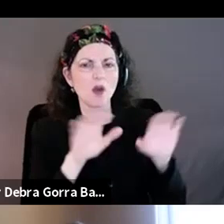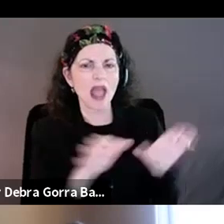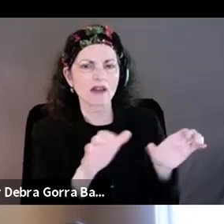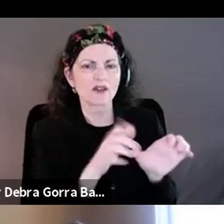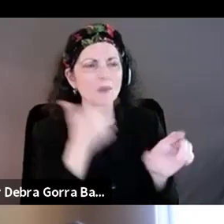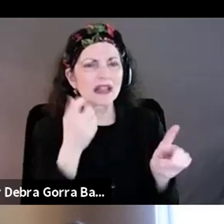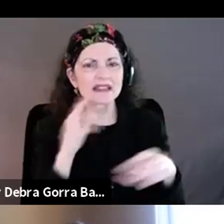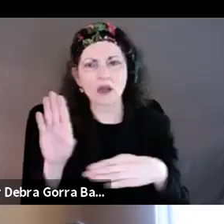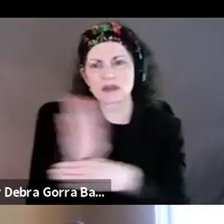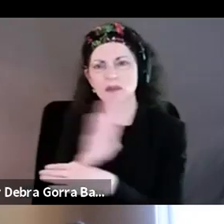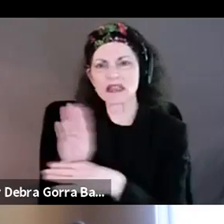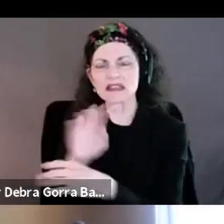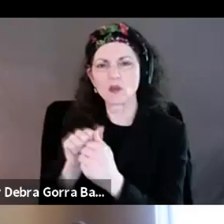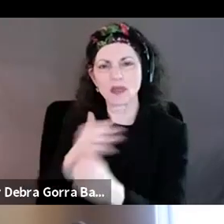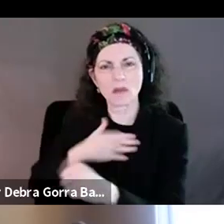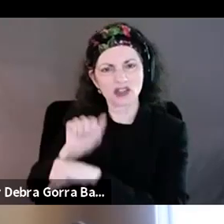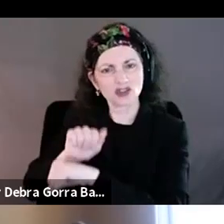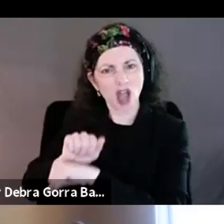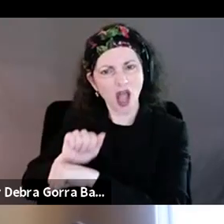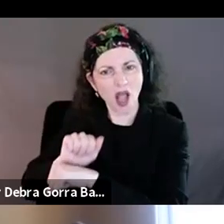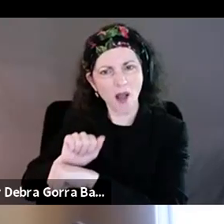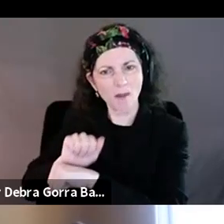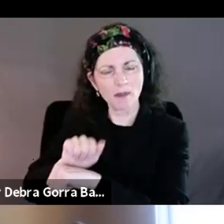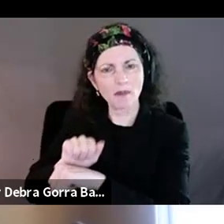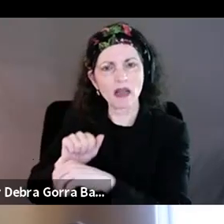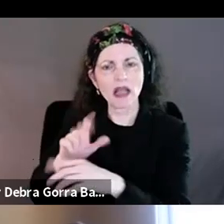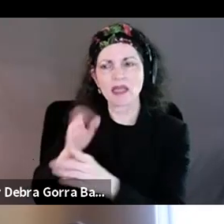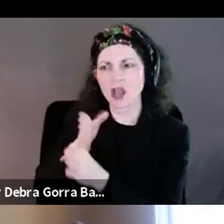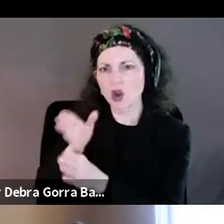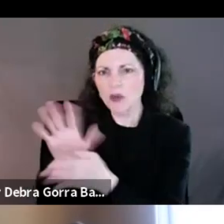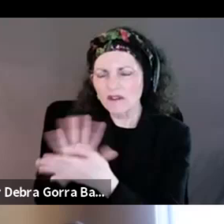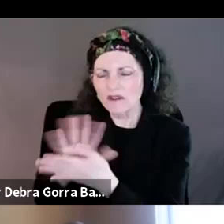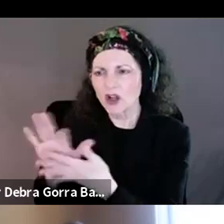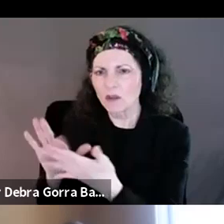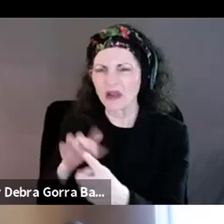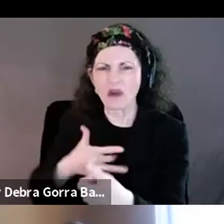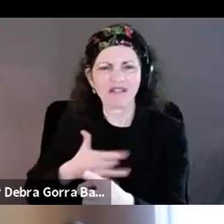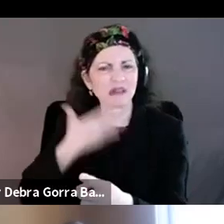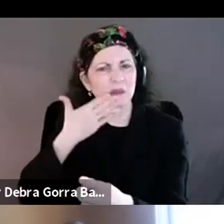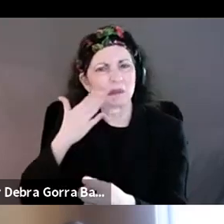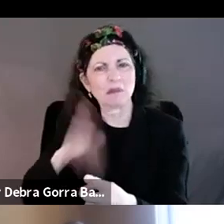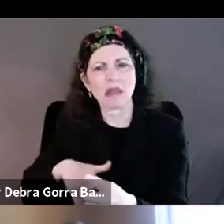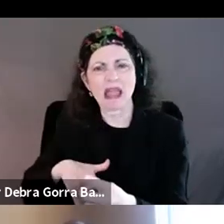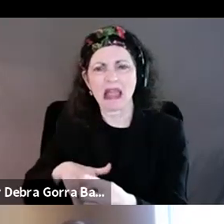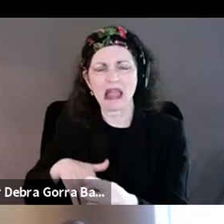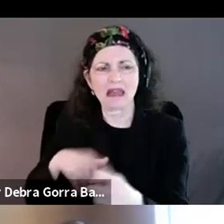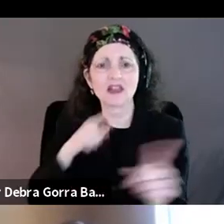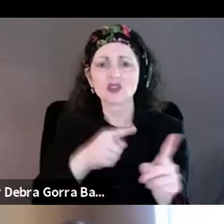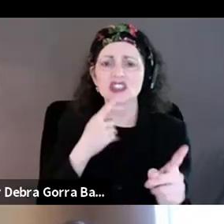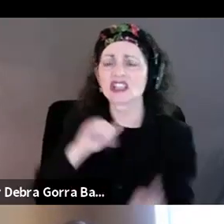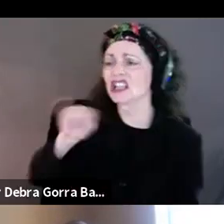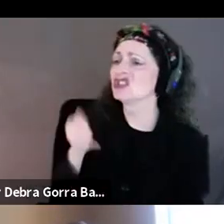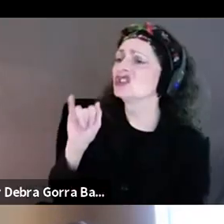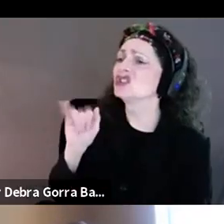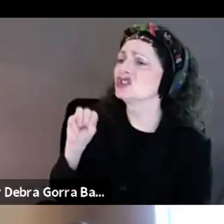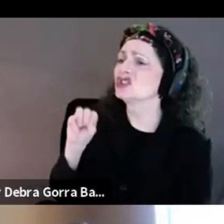and then getting my career in filming. I felt bad about that. And she said, Jimmy, she always calls me Jimmy. She said, you know,